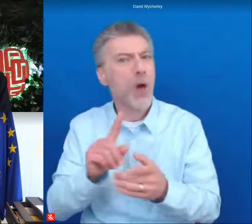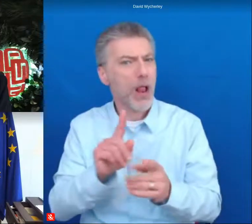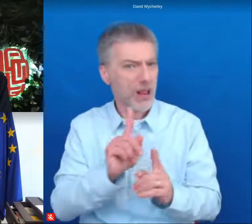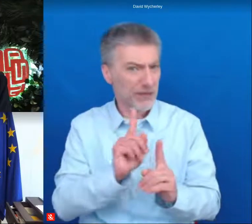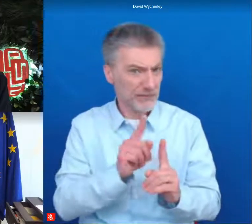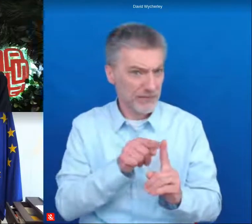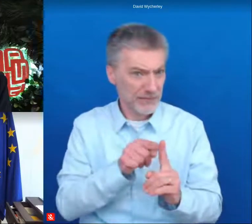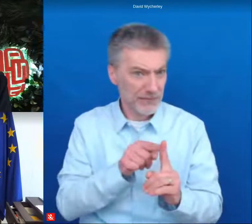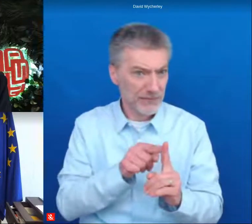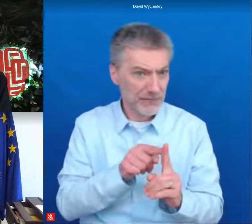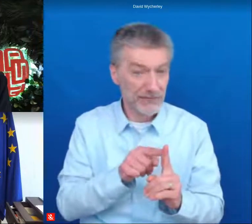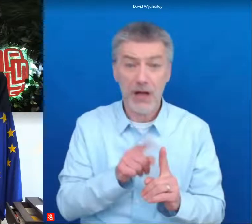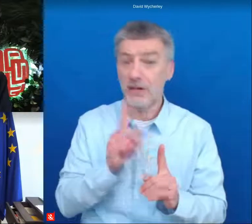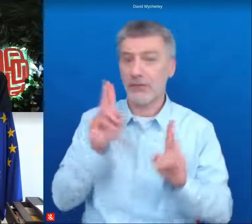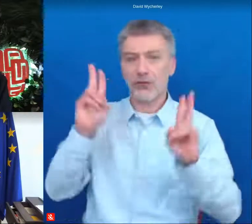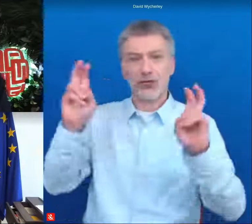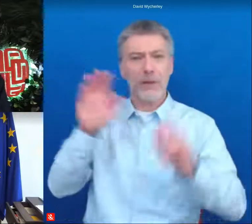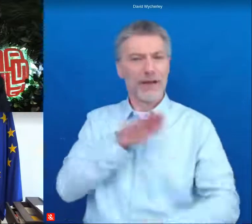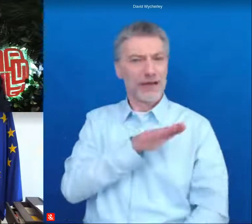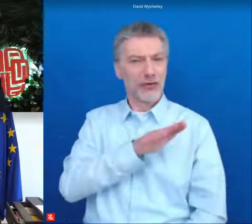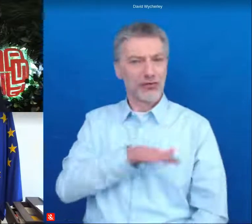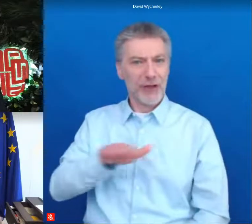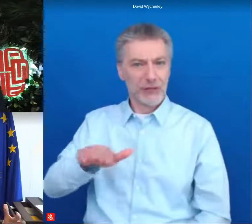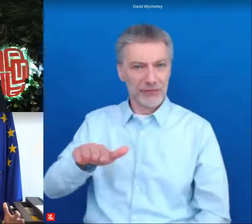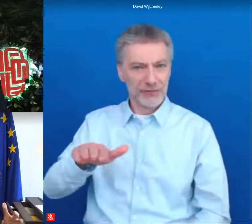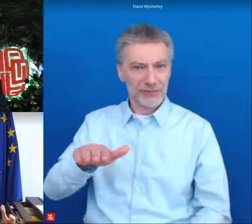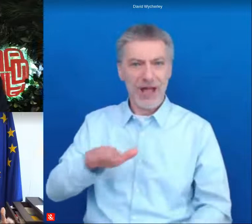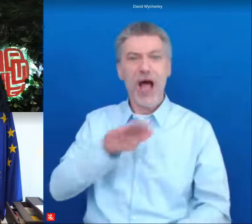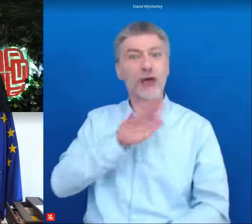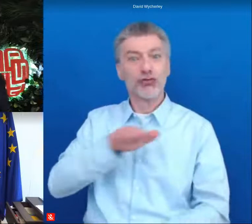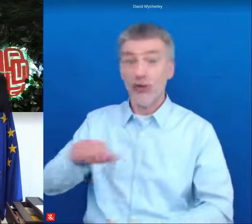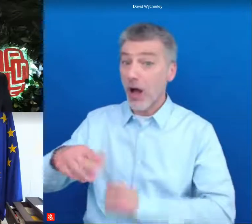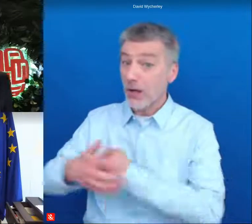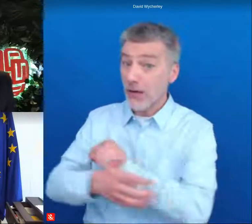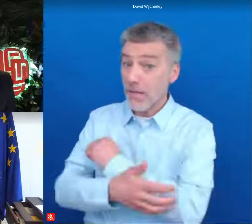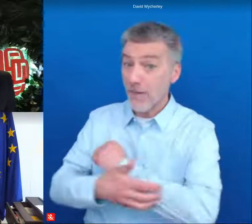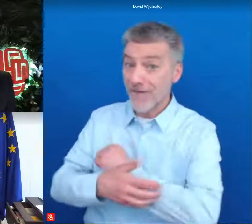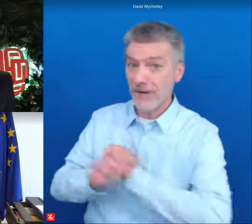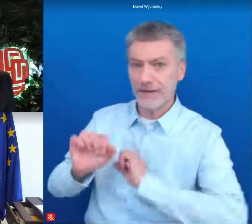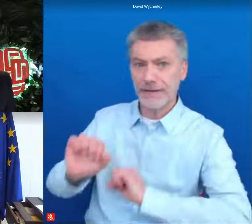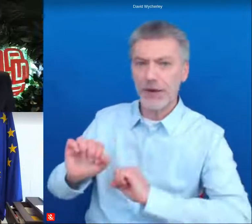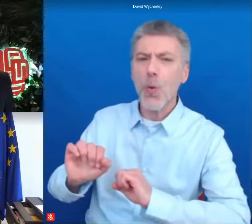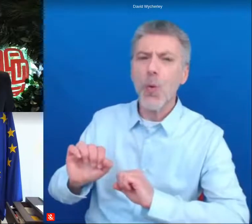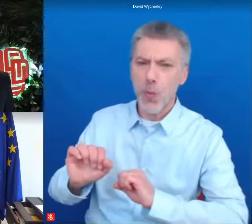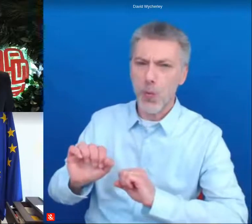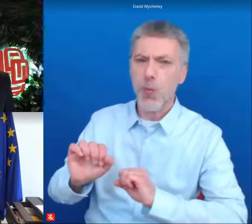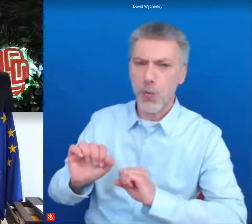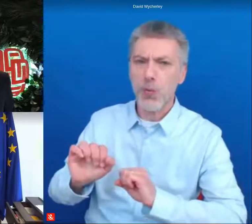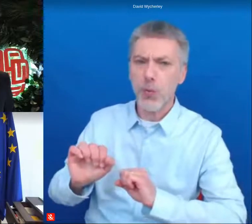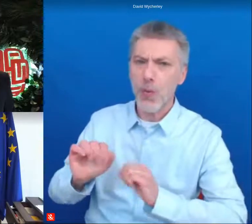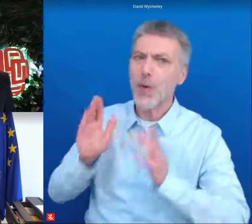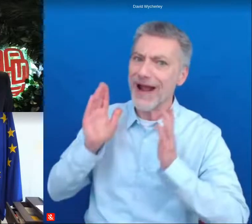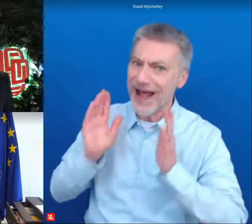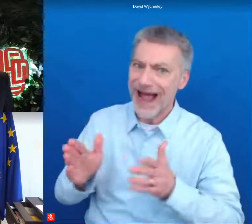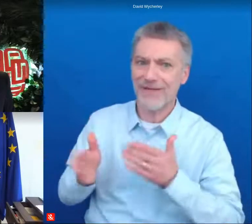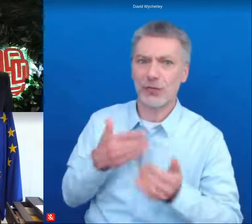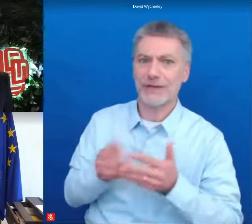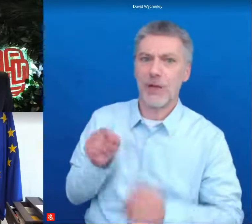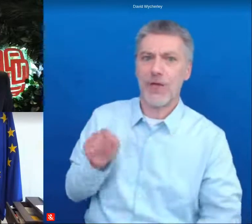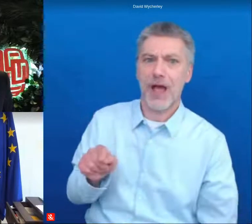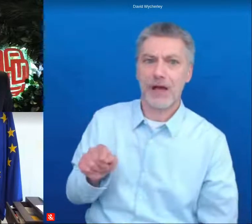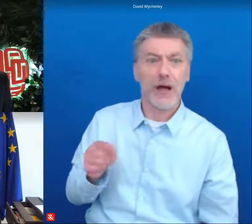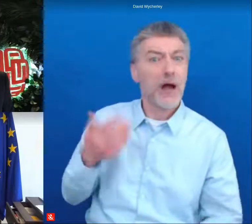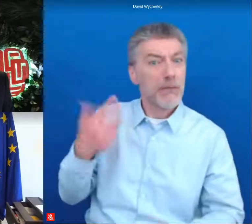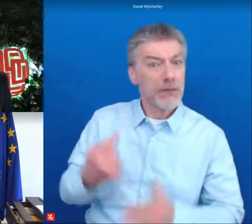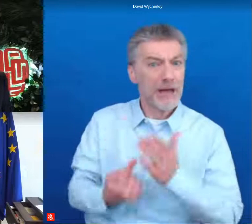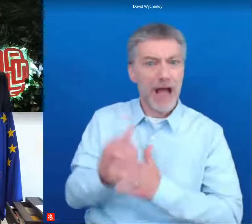it's children children child poverty we have got to address it we have got before the crisis we